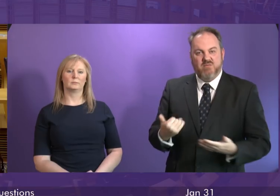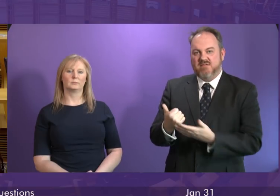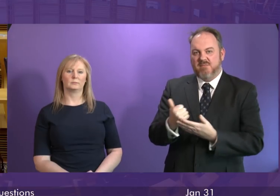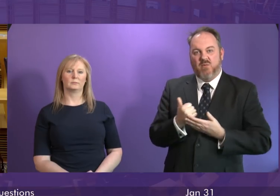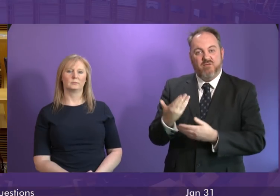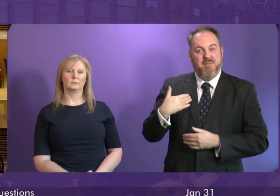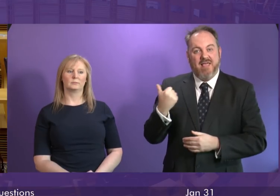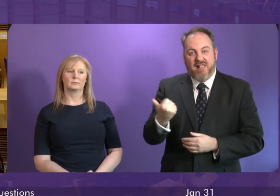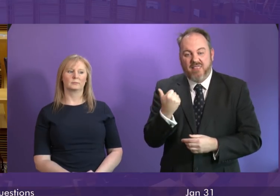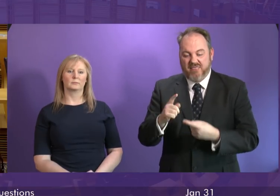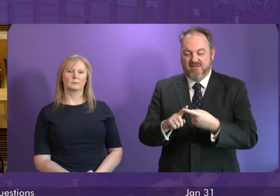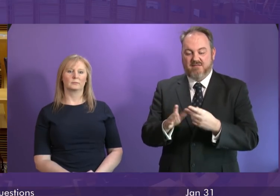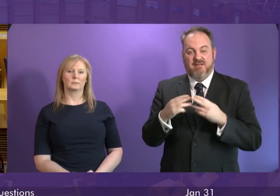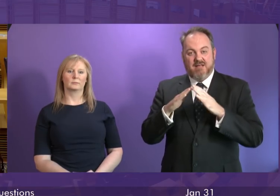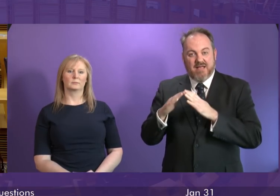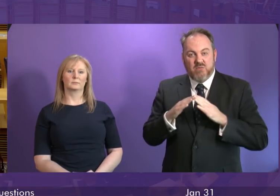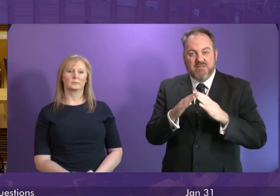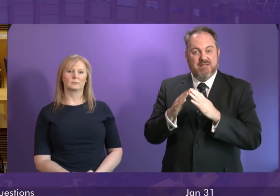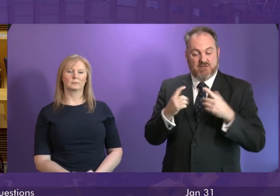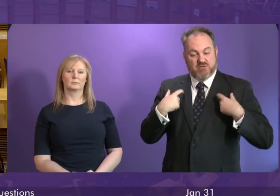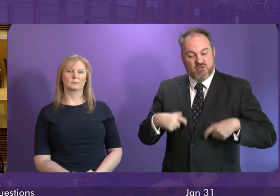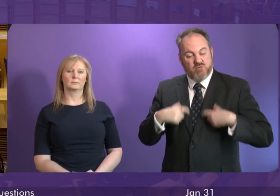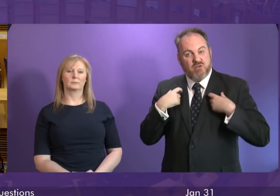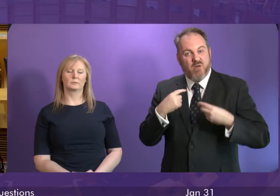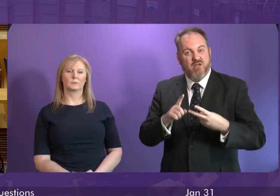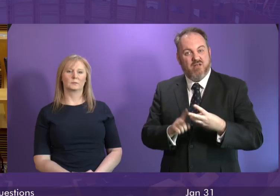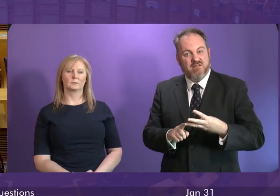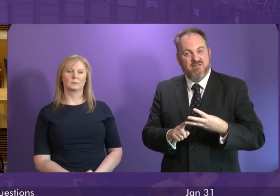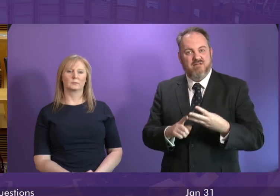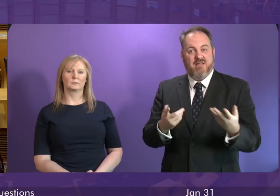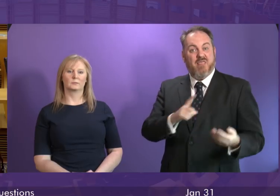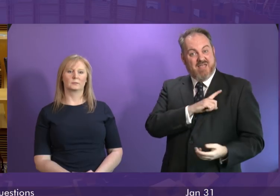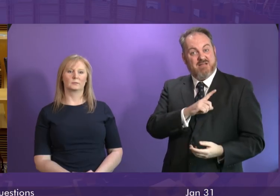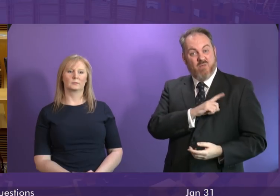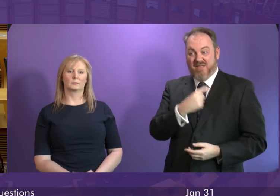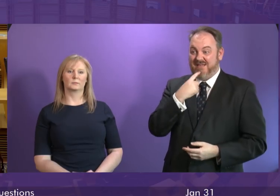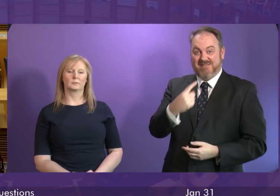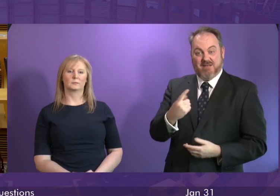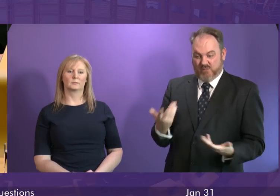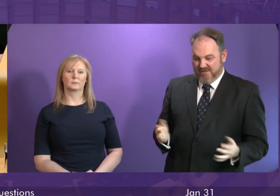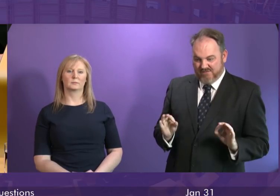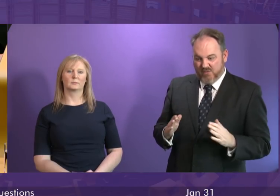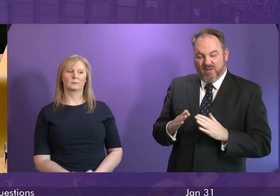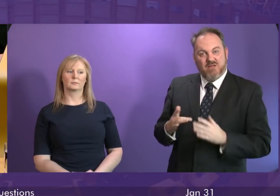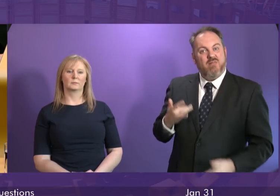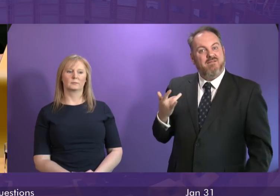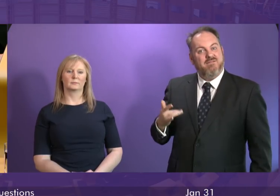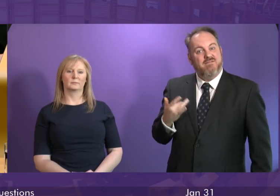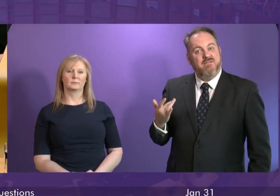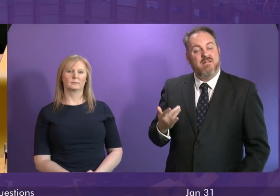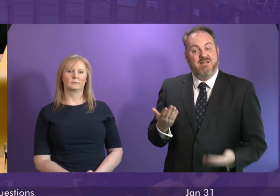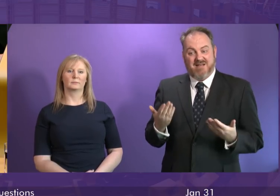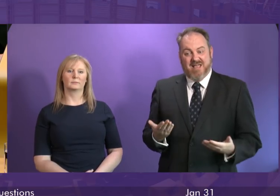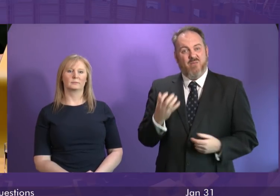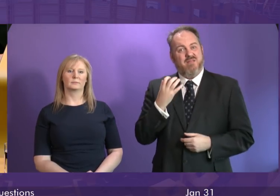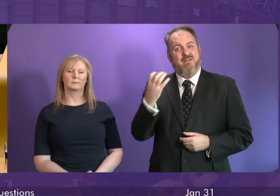housing and social work services as the reason for their homelessness This week the government